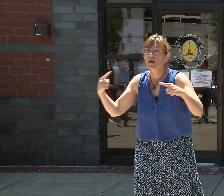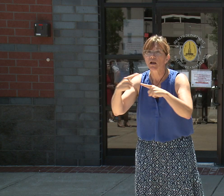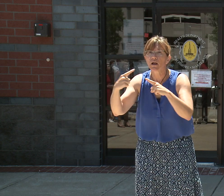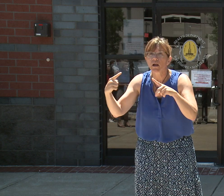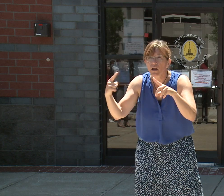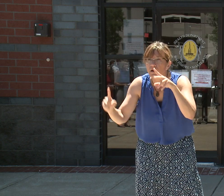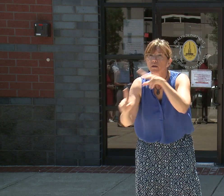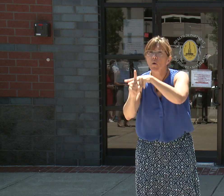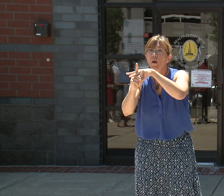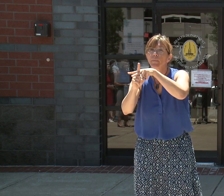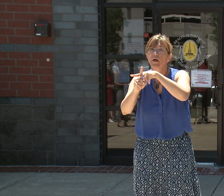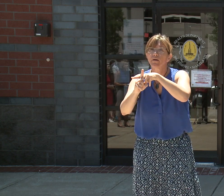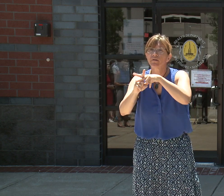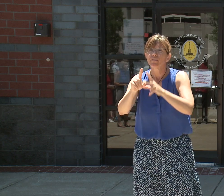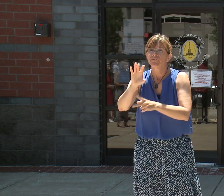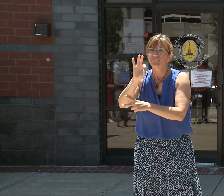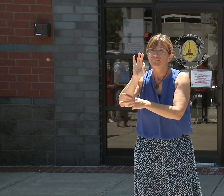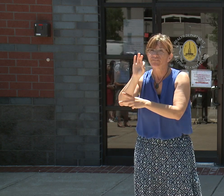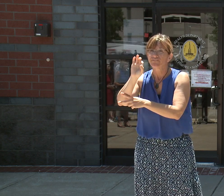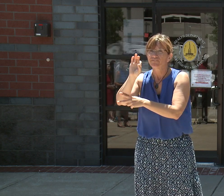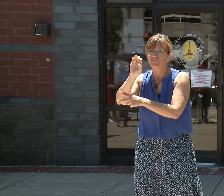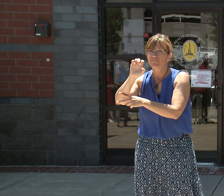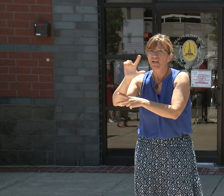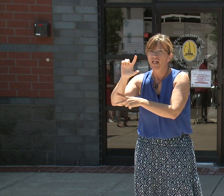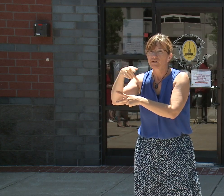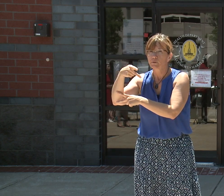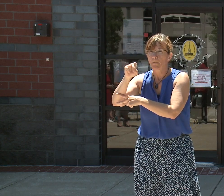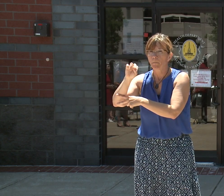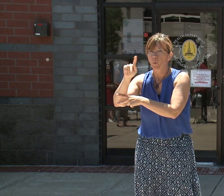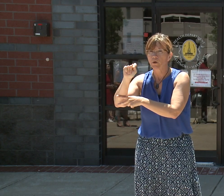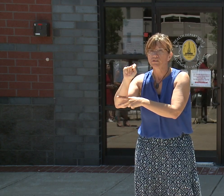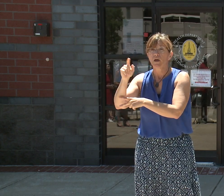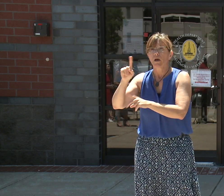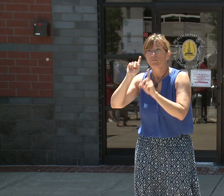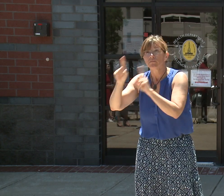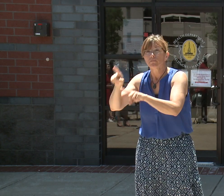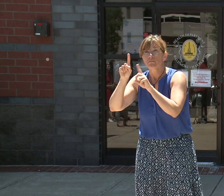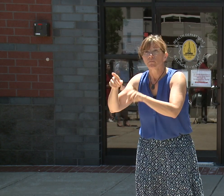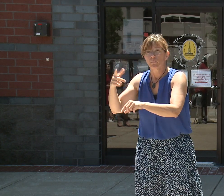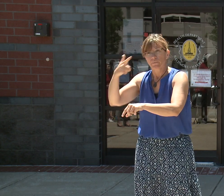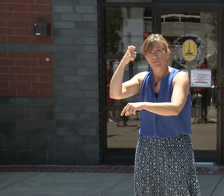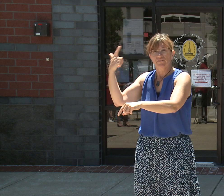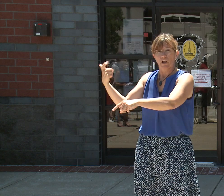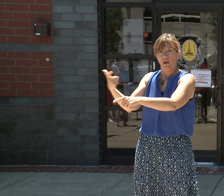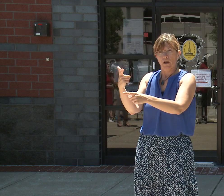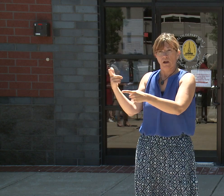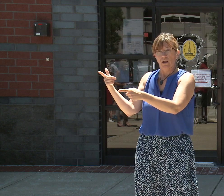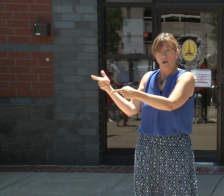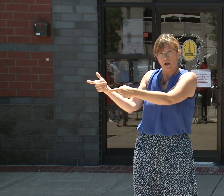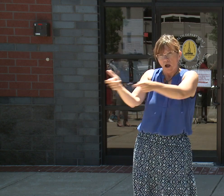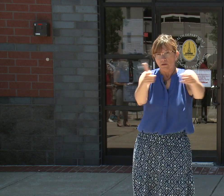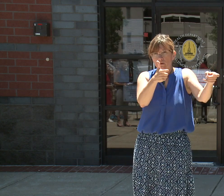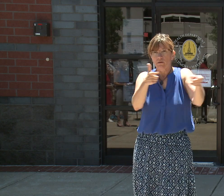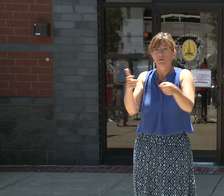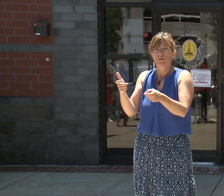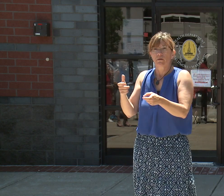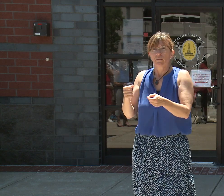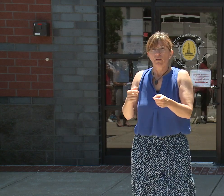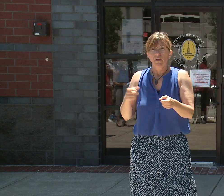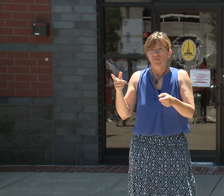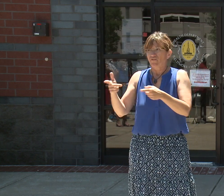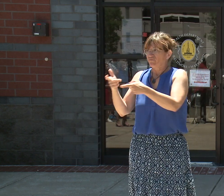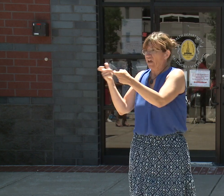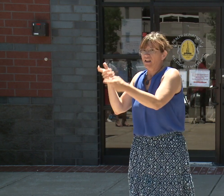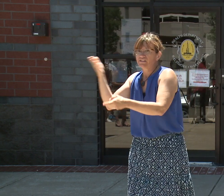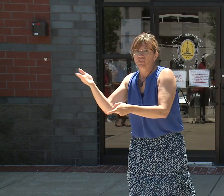city where violence is happening. When you, when the question is asked why there, why Maughan Dorman versus there, we're talking about the loss of